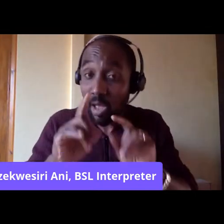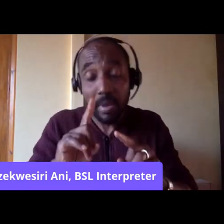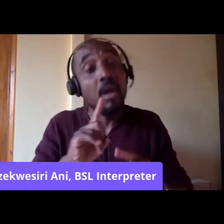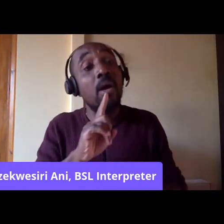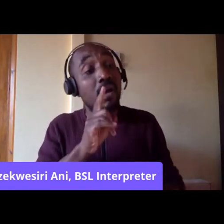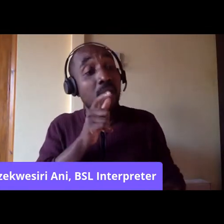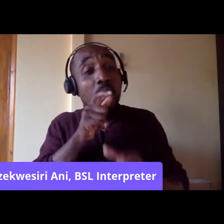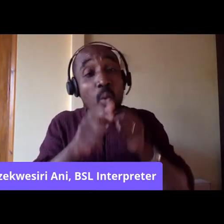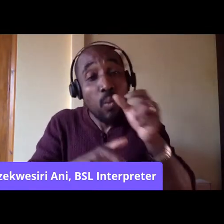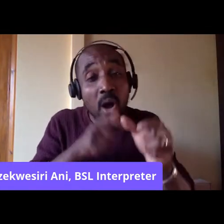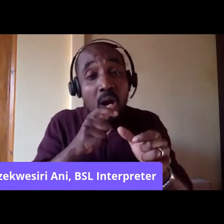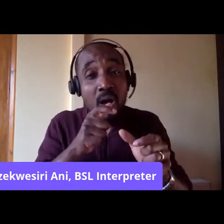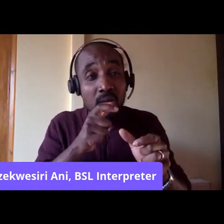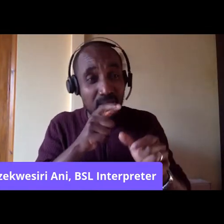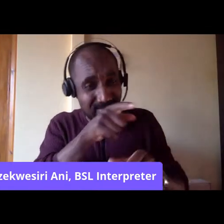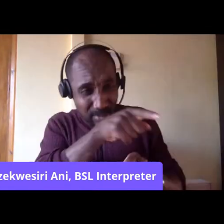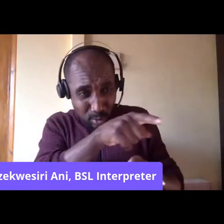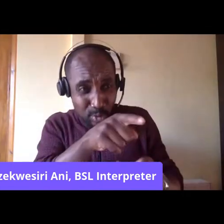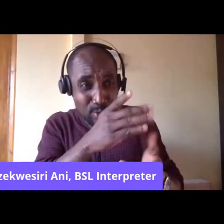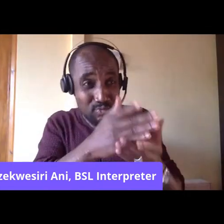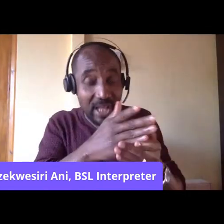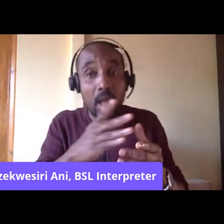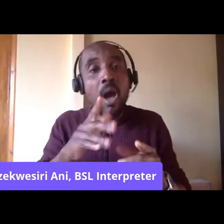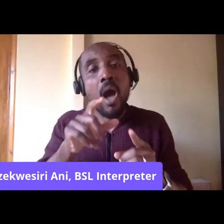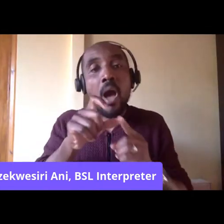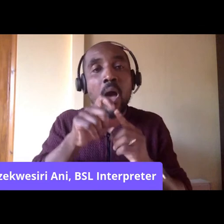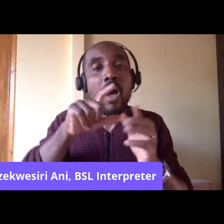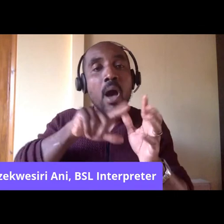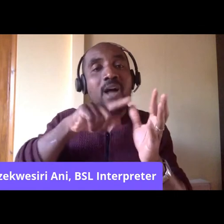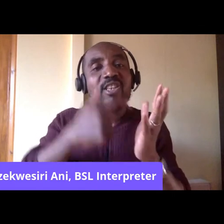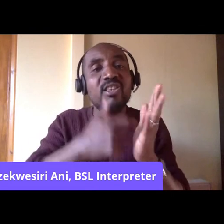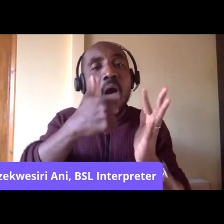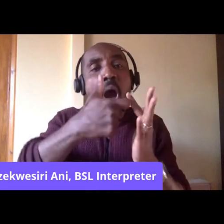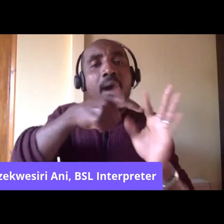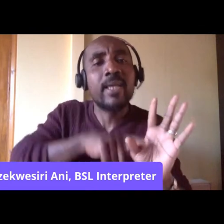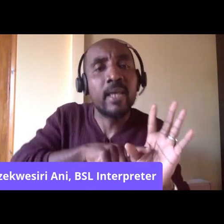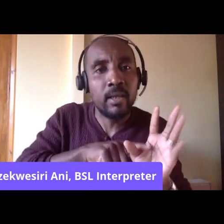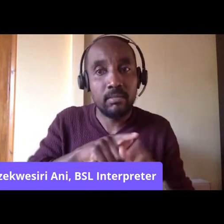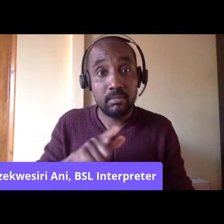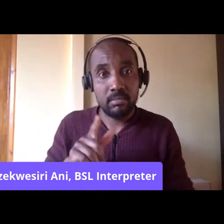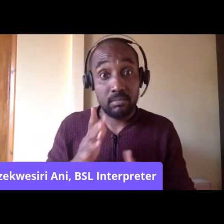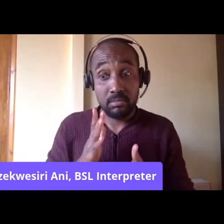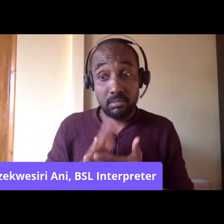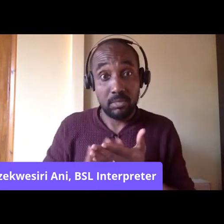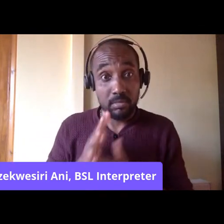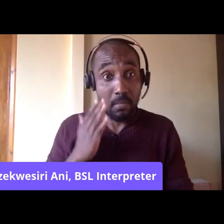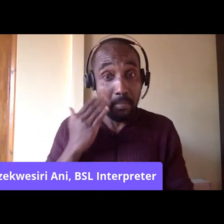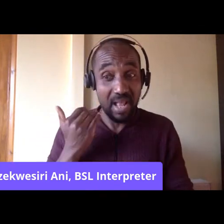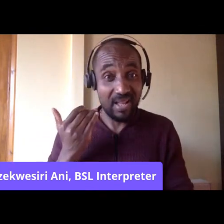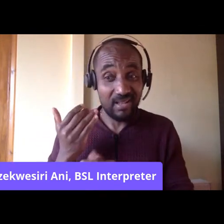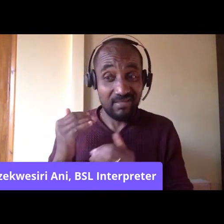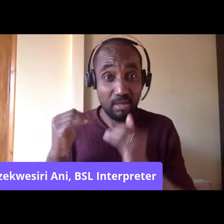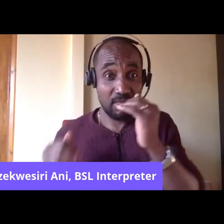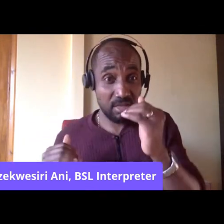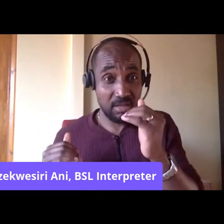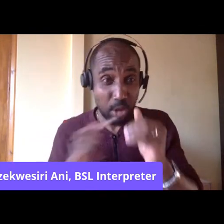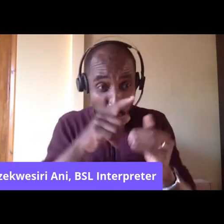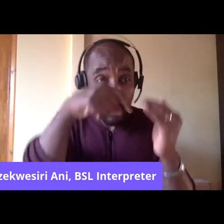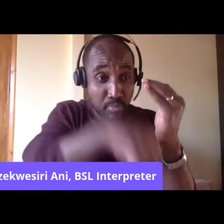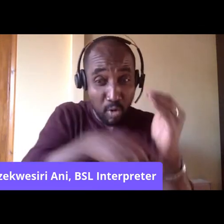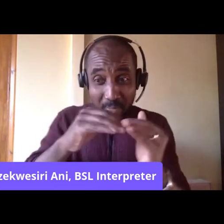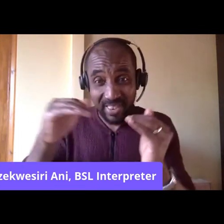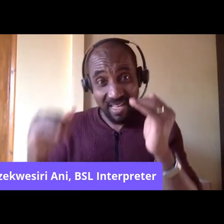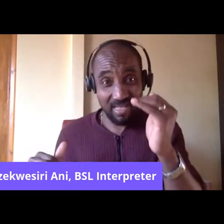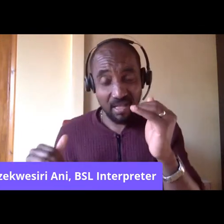But it was sort of say, well, you're better than those darkies. And darkies, when I first came to Britain from the States and from London, I was